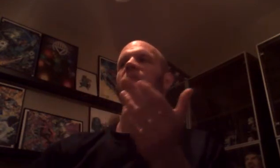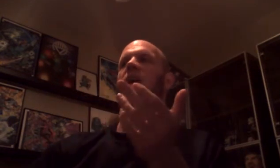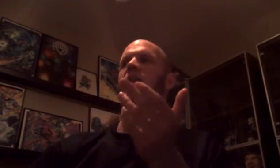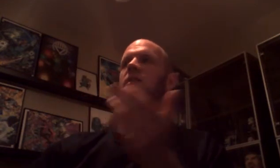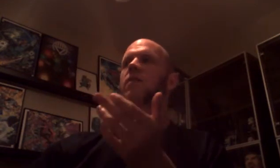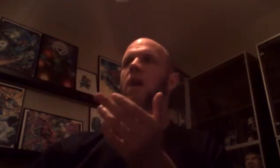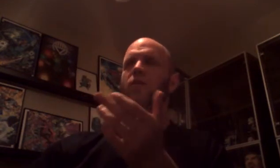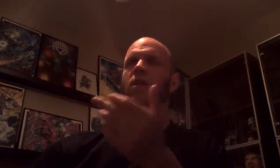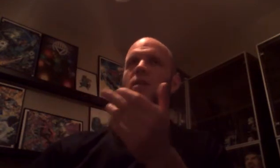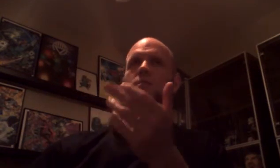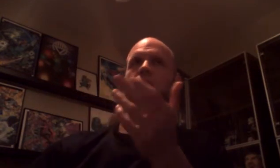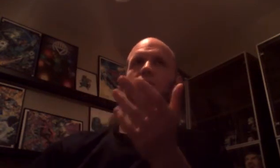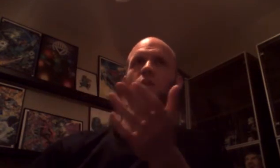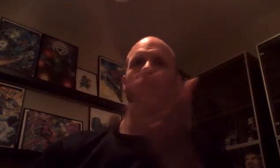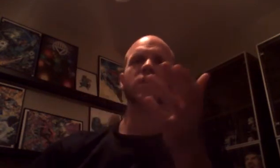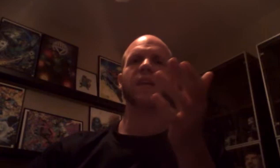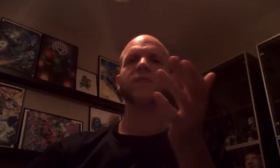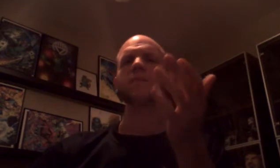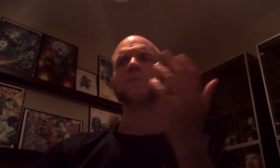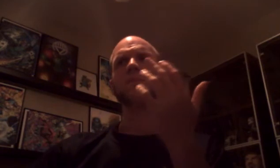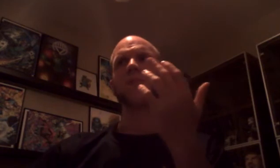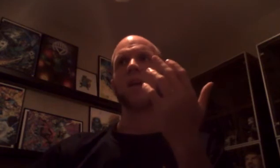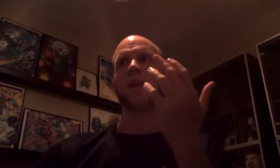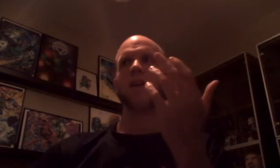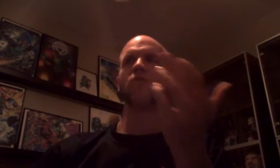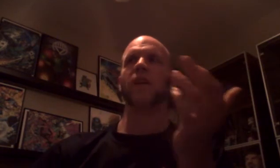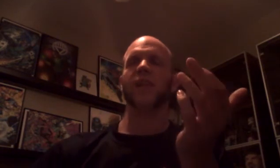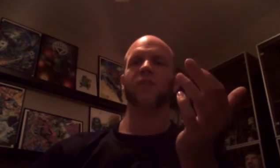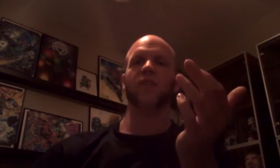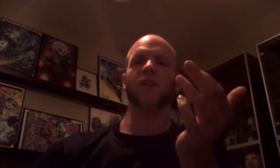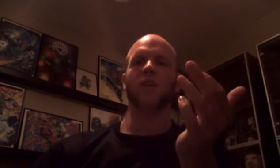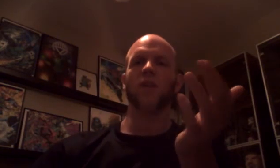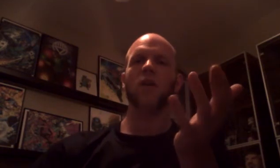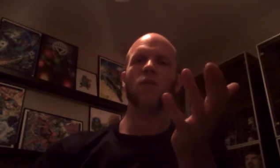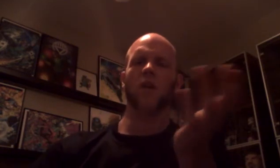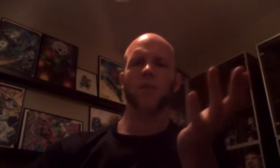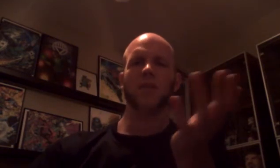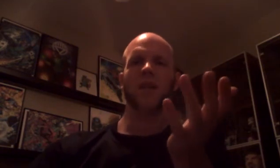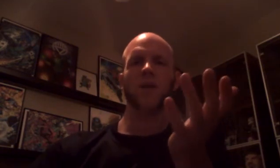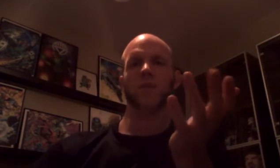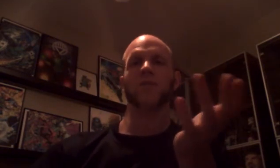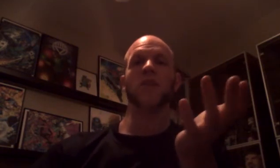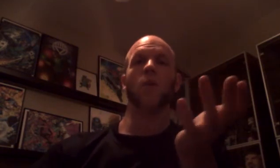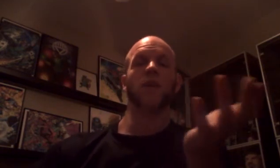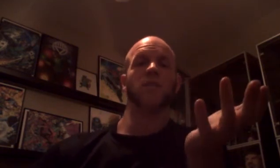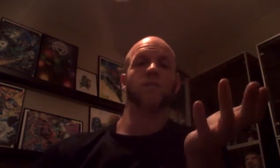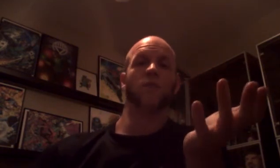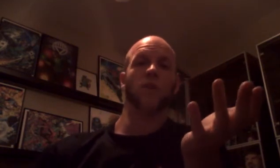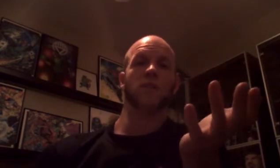flying the, let's call them, solar skips. You do get that feeling of, oh, all they're missing out is a of Ewoks in some forests.